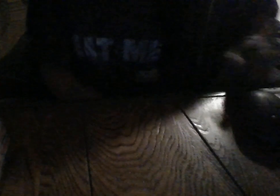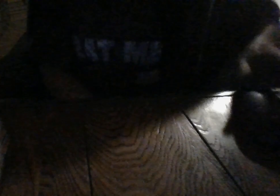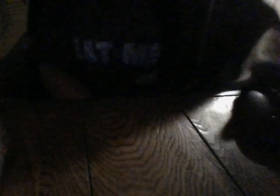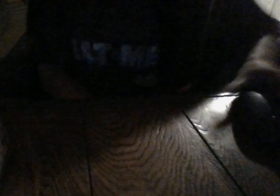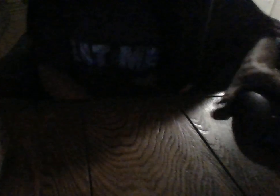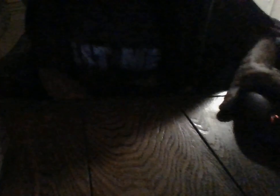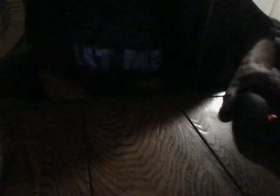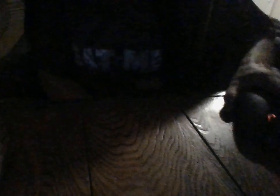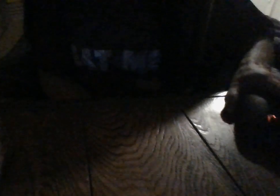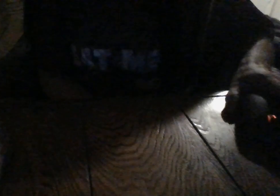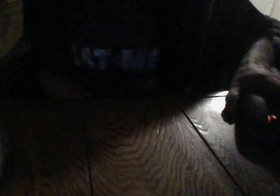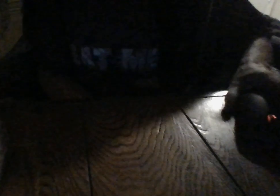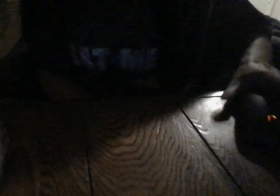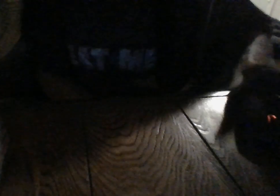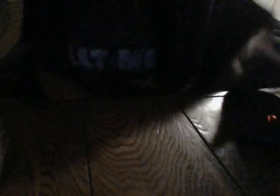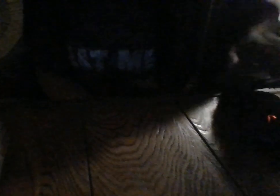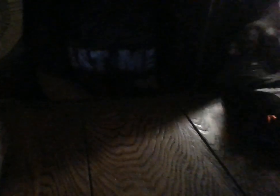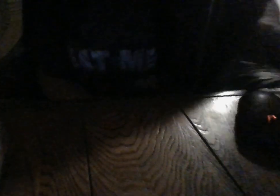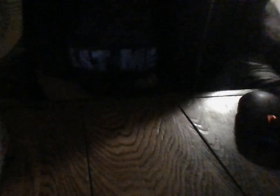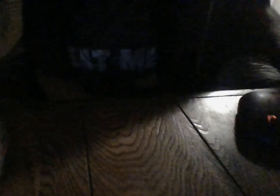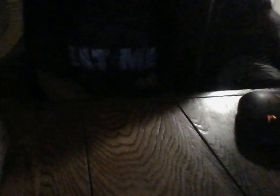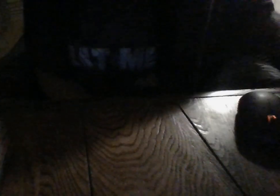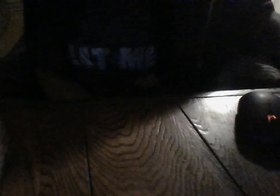she is not going to mess around